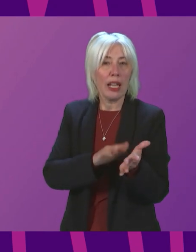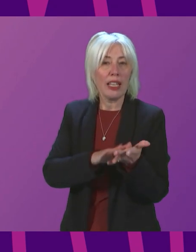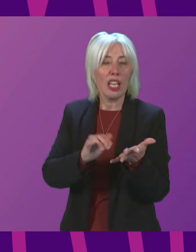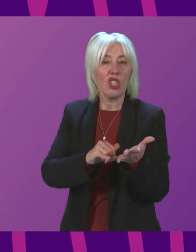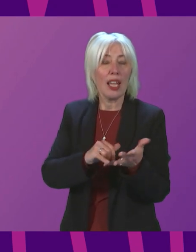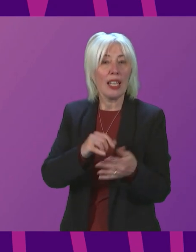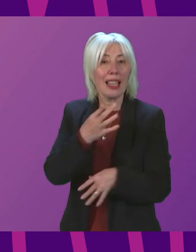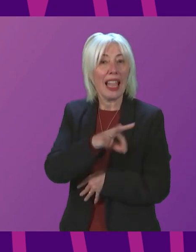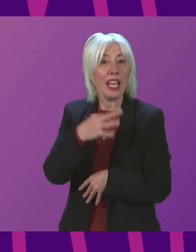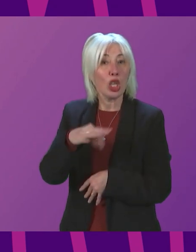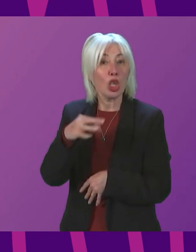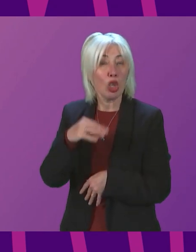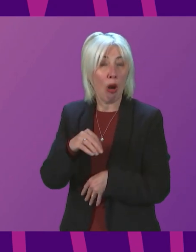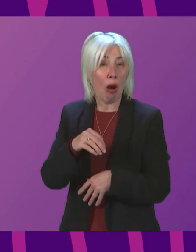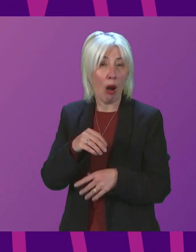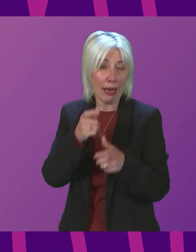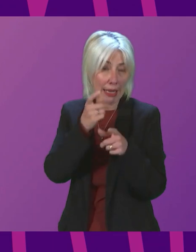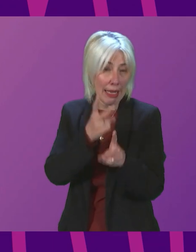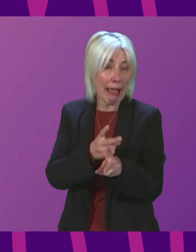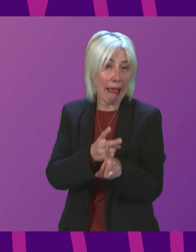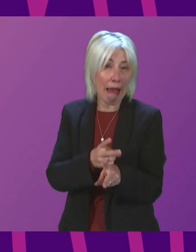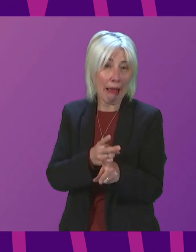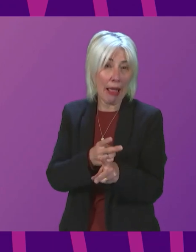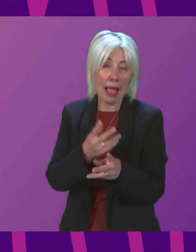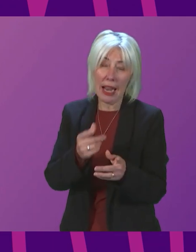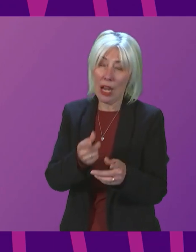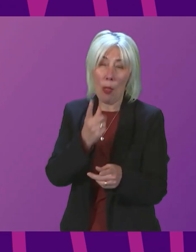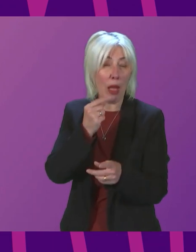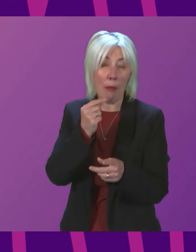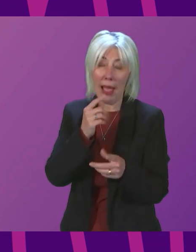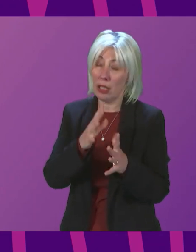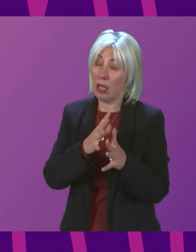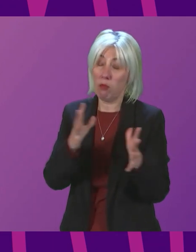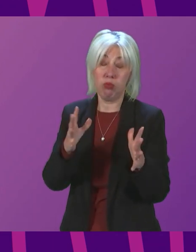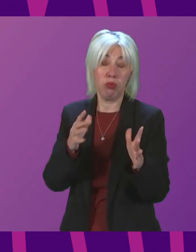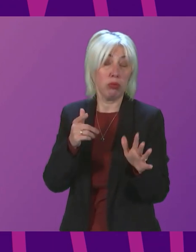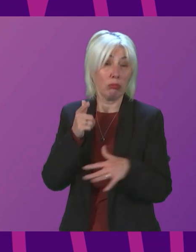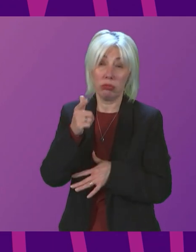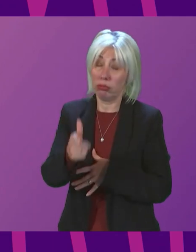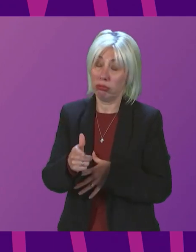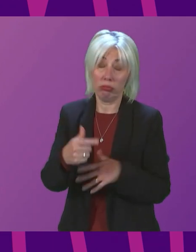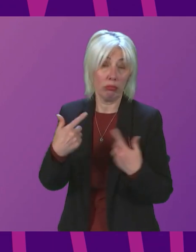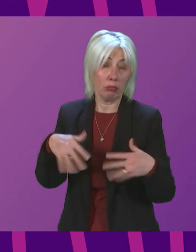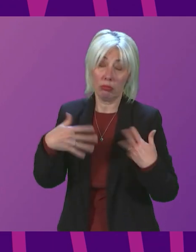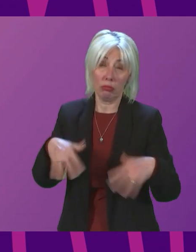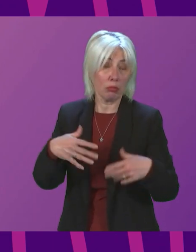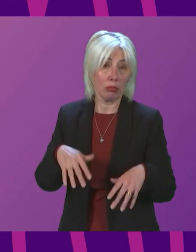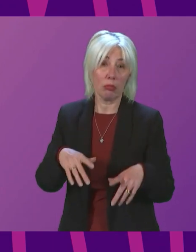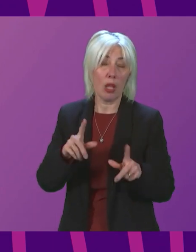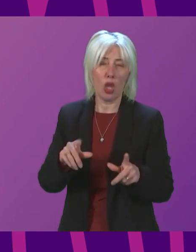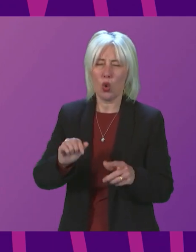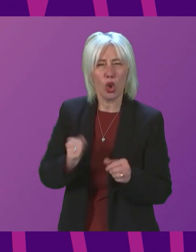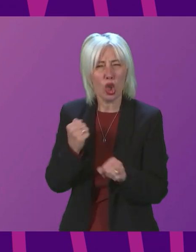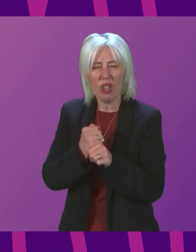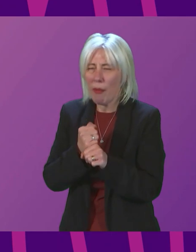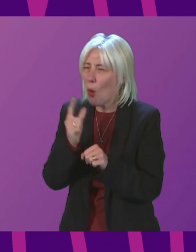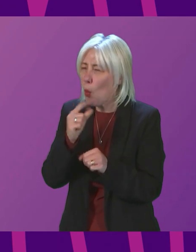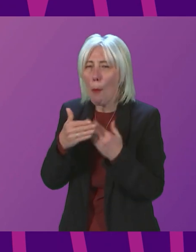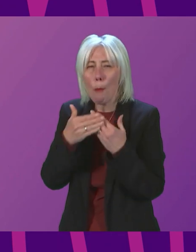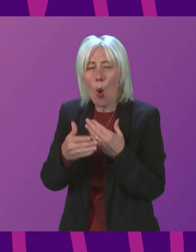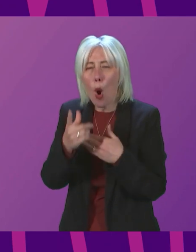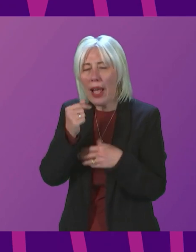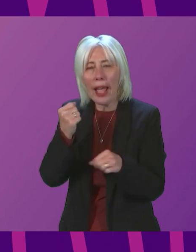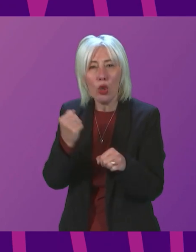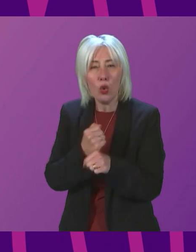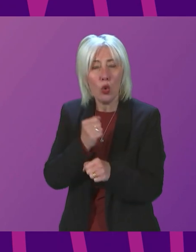care, will local hospitals currently operate in beyond 100% capacity? Can I ask the First Minister what more the Scottish Government can do to ensure the